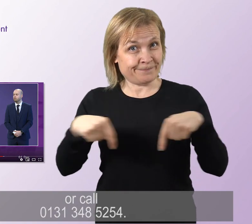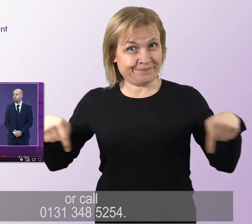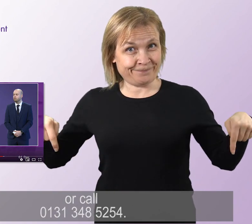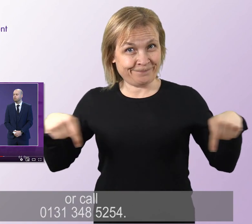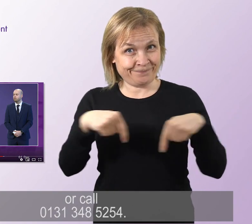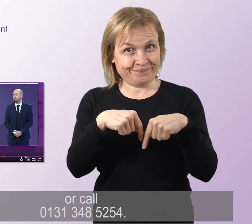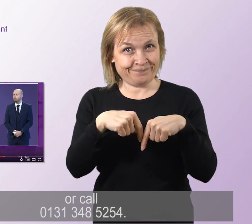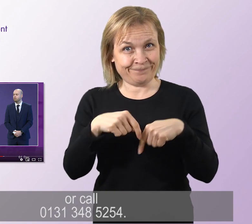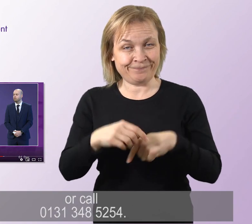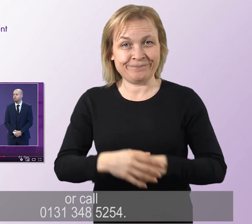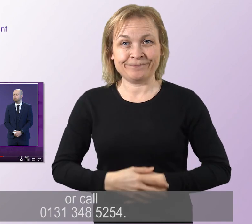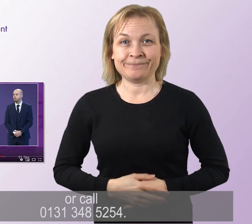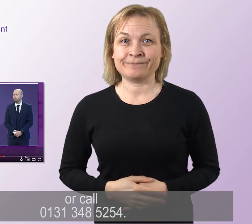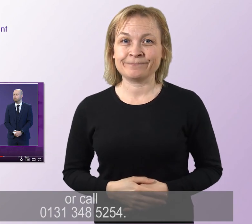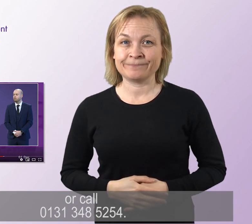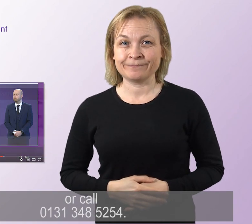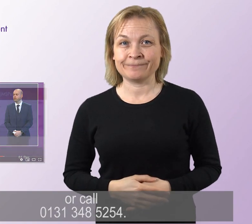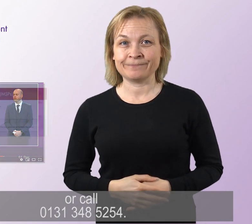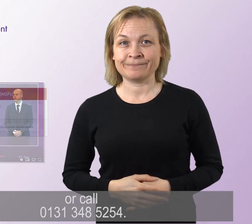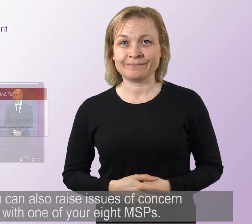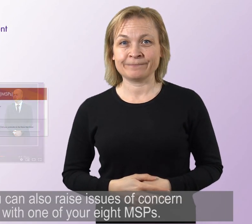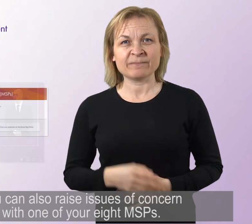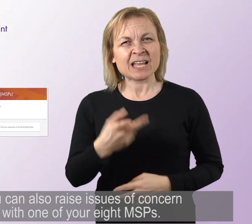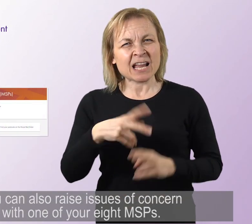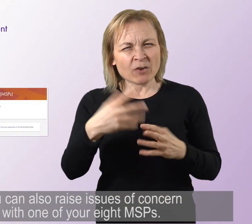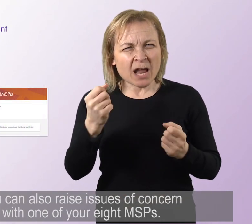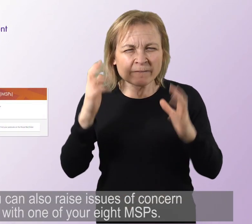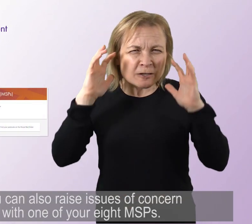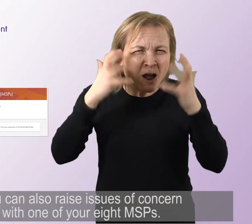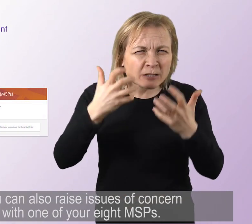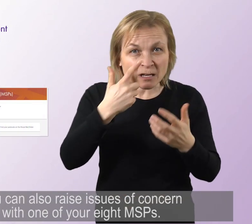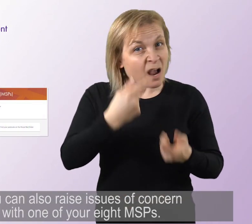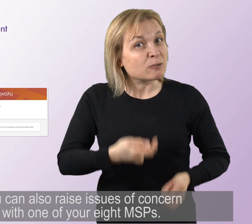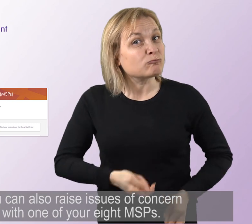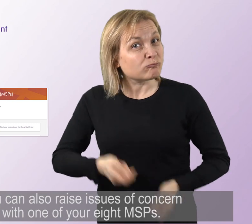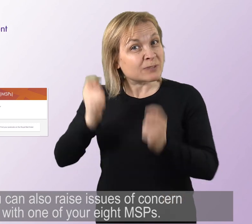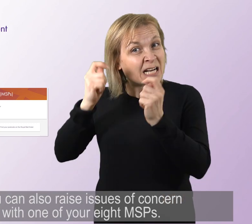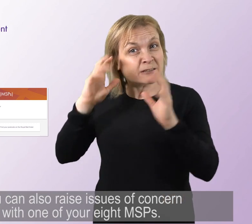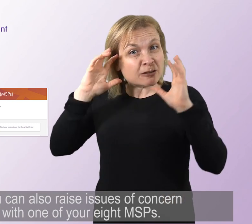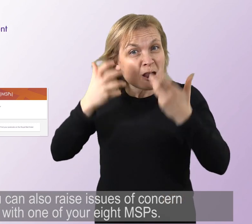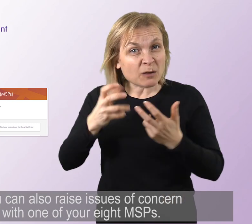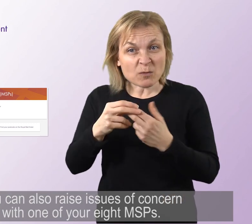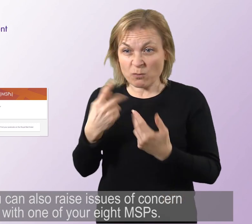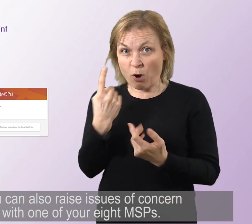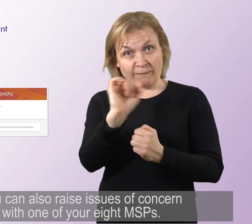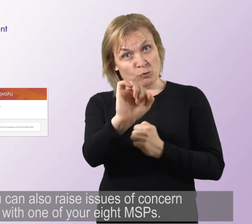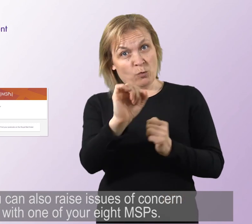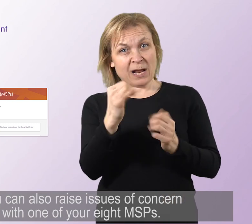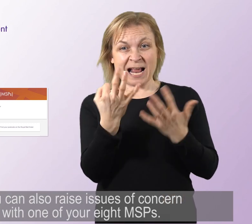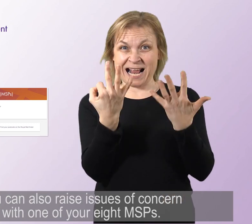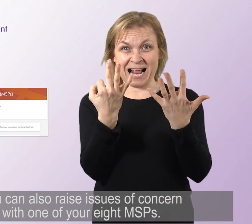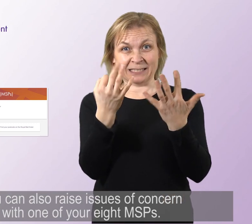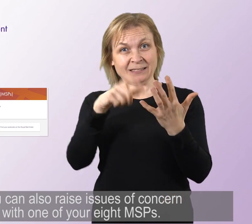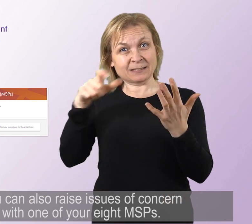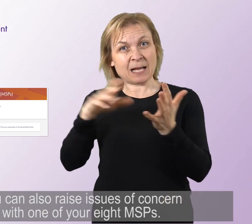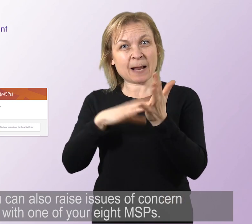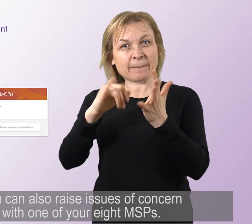5254 You can also raise issues of concern with one of your eight